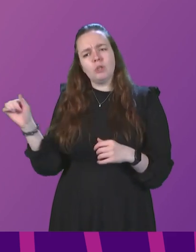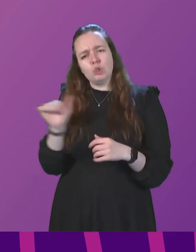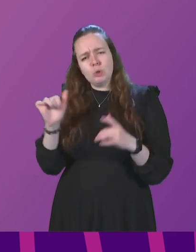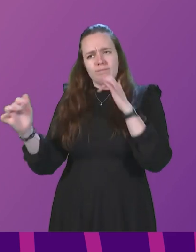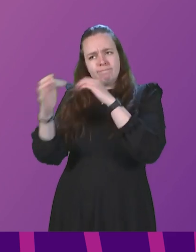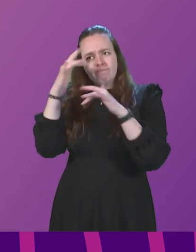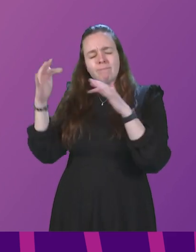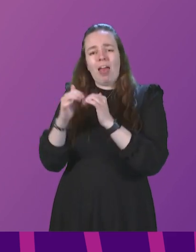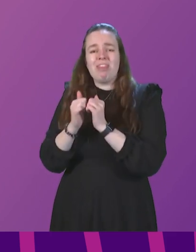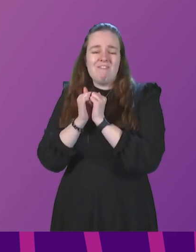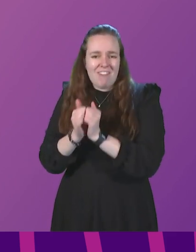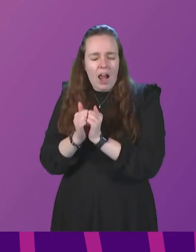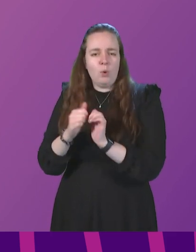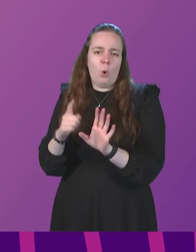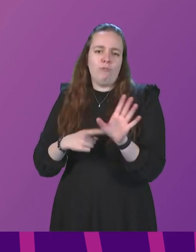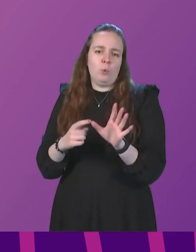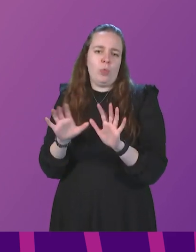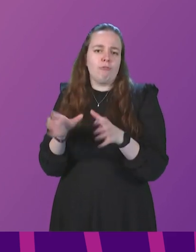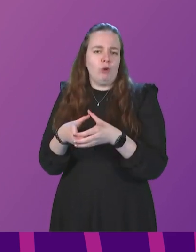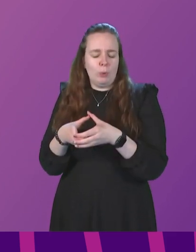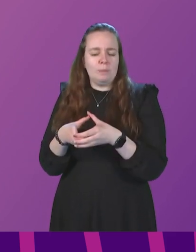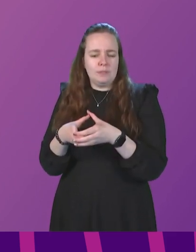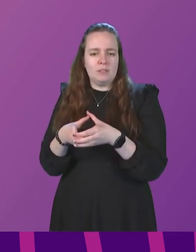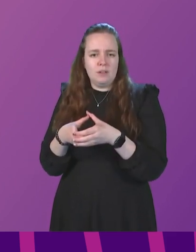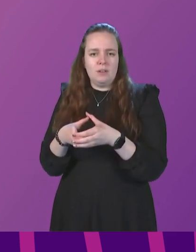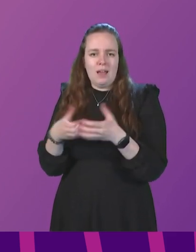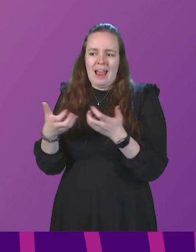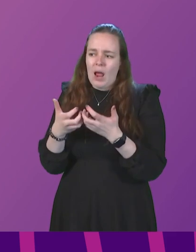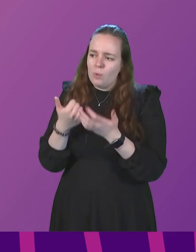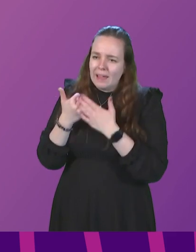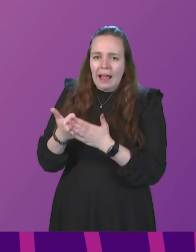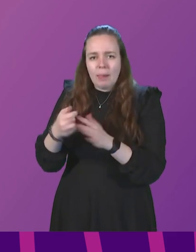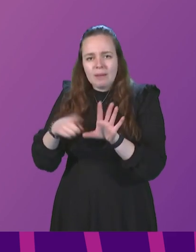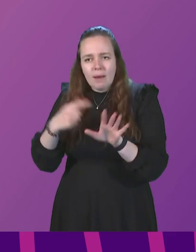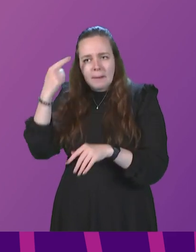the value of youth groups and the investment they make in future young minds.